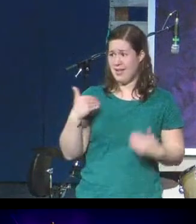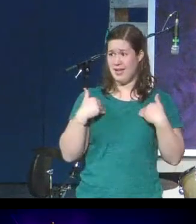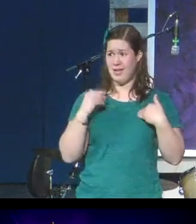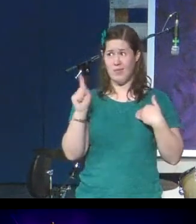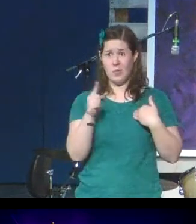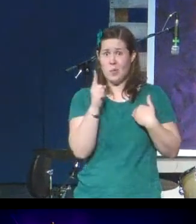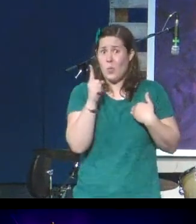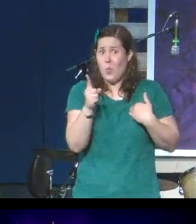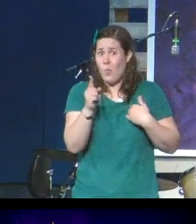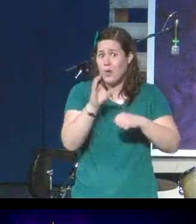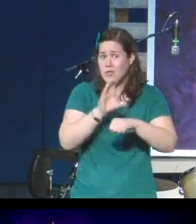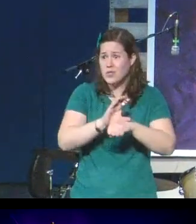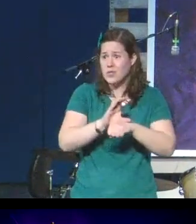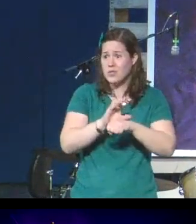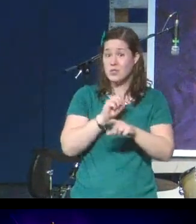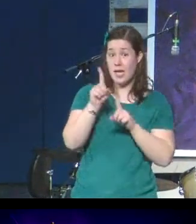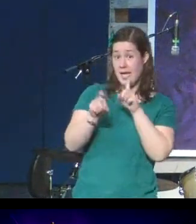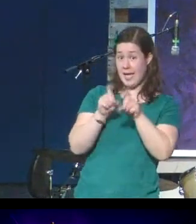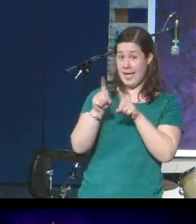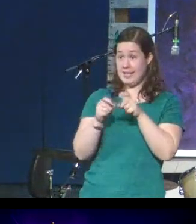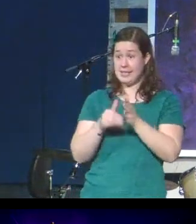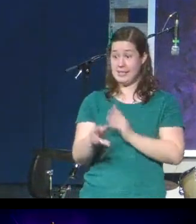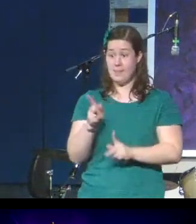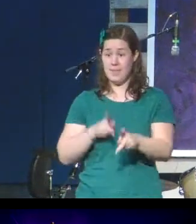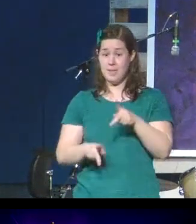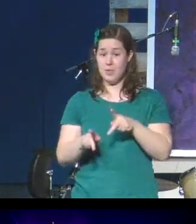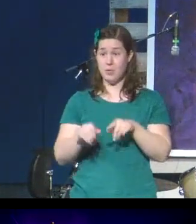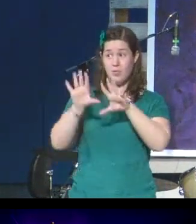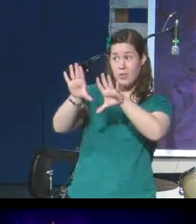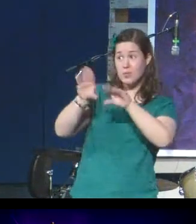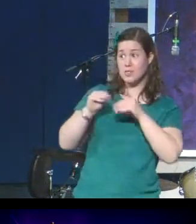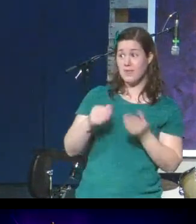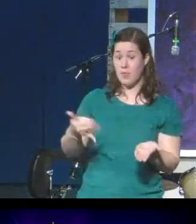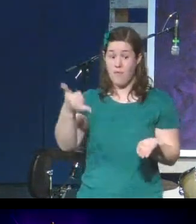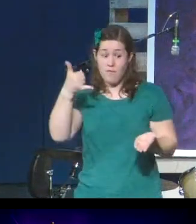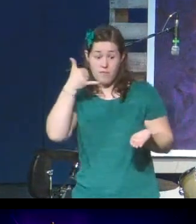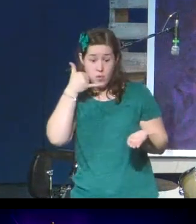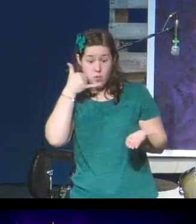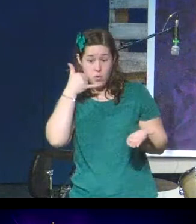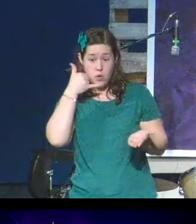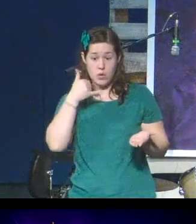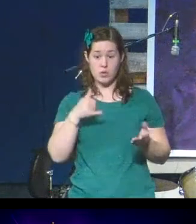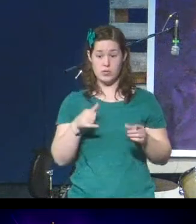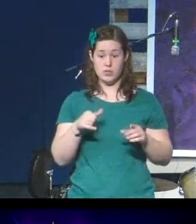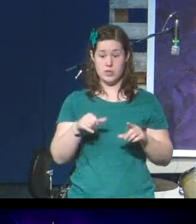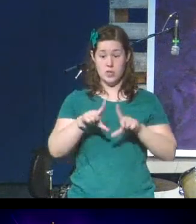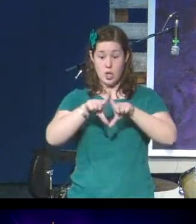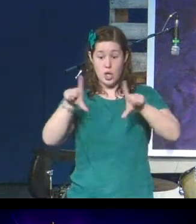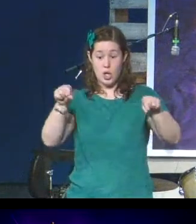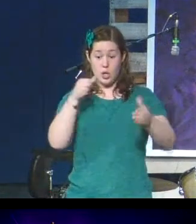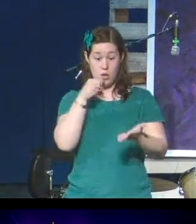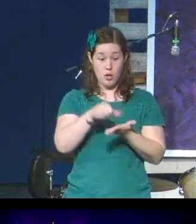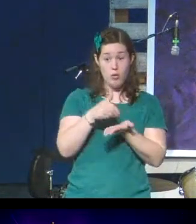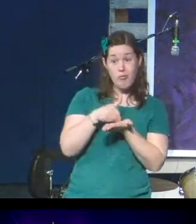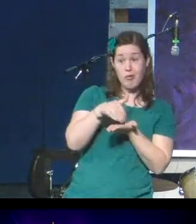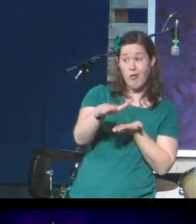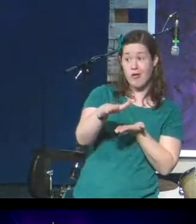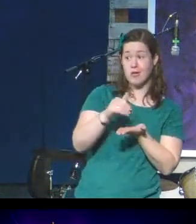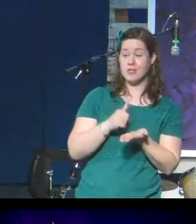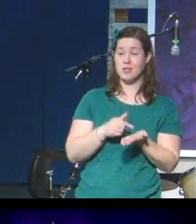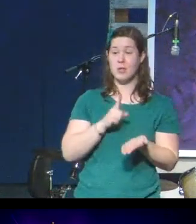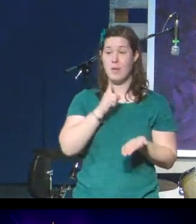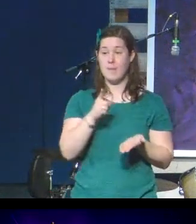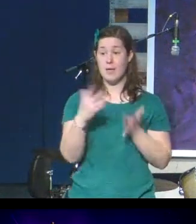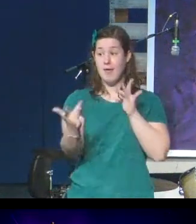Ask those who have been receiving phone calls, those who have been receiving greeting cards, those who are still being contacted in the